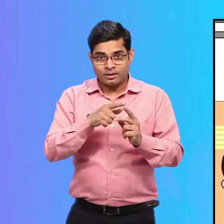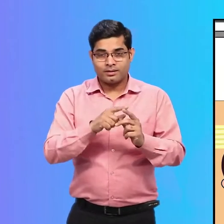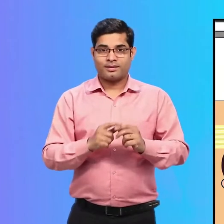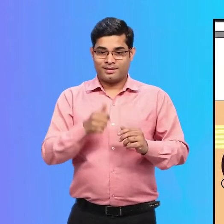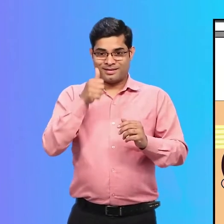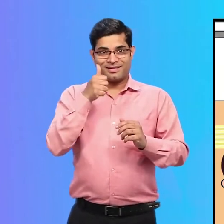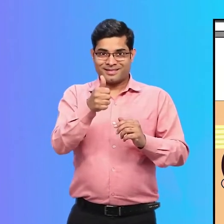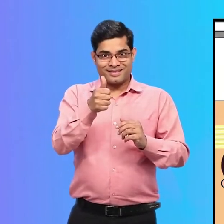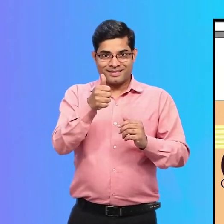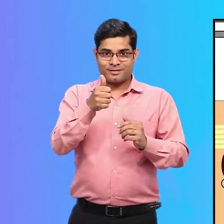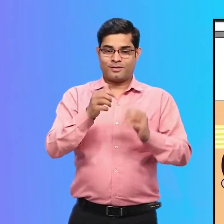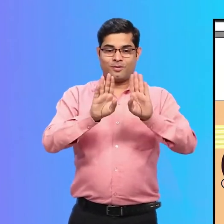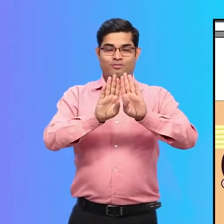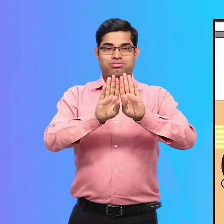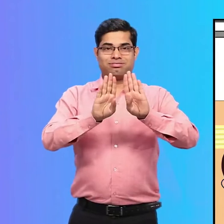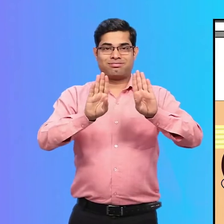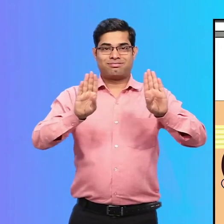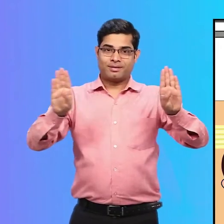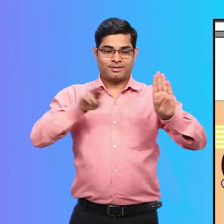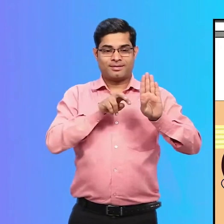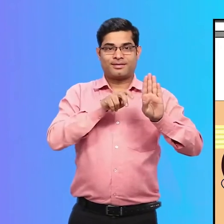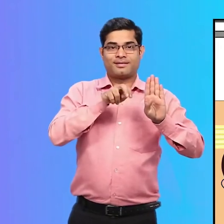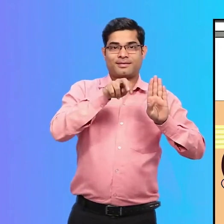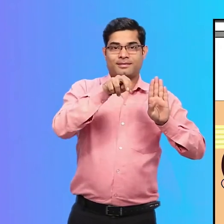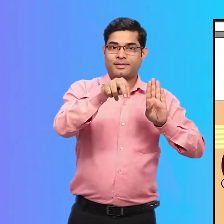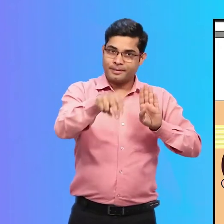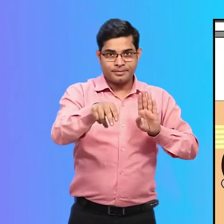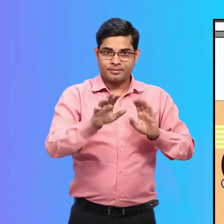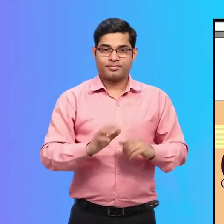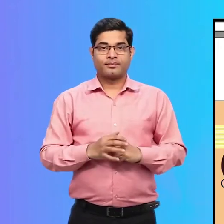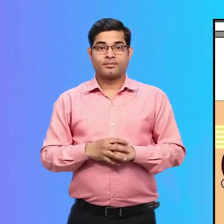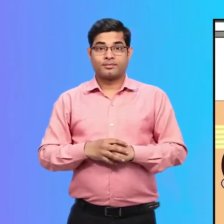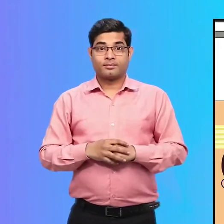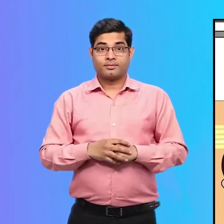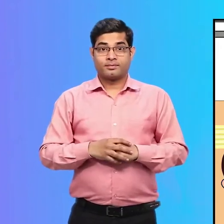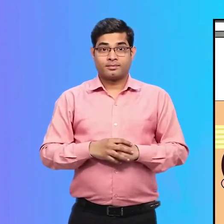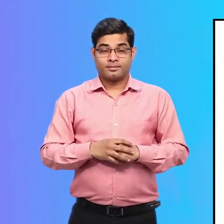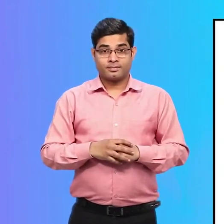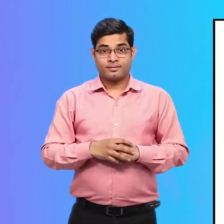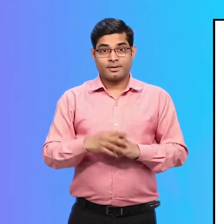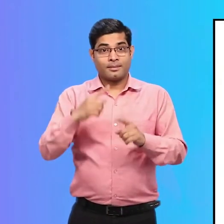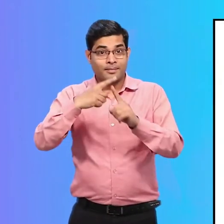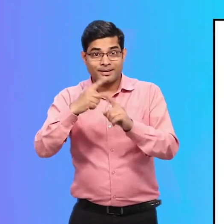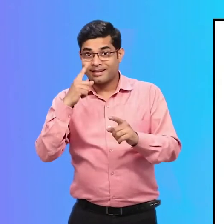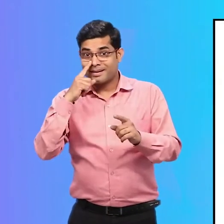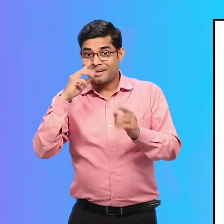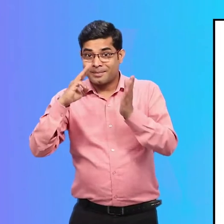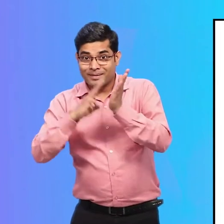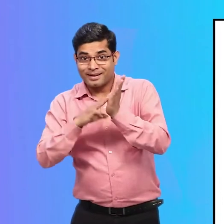and Maya waiting